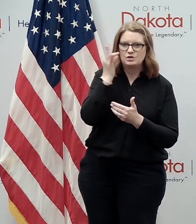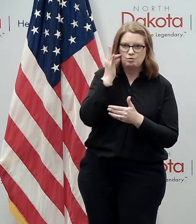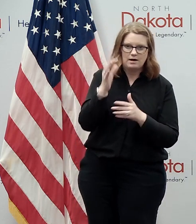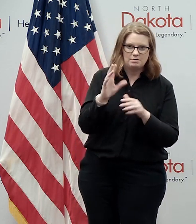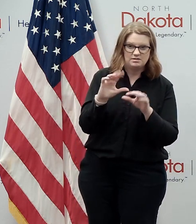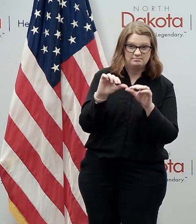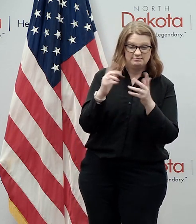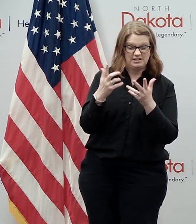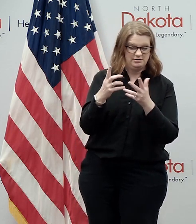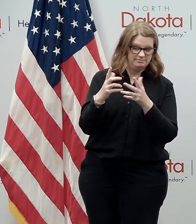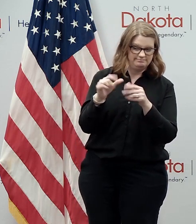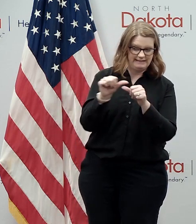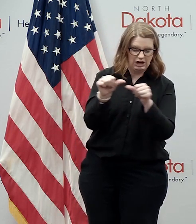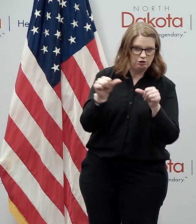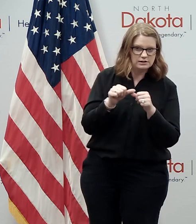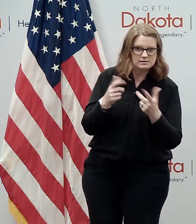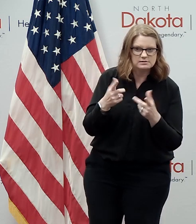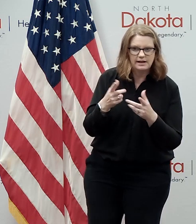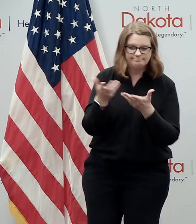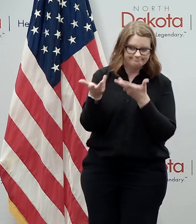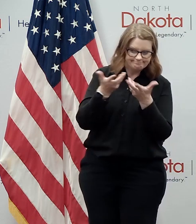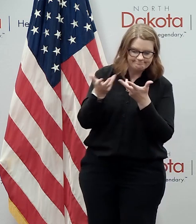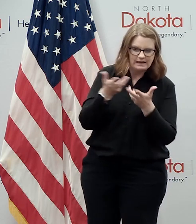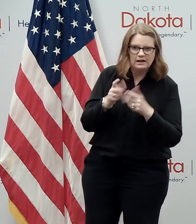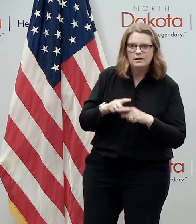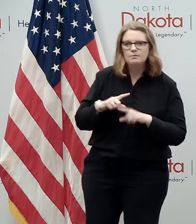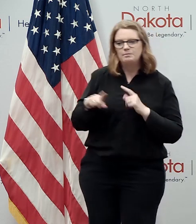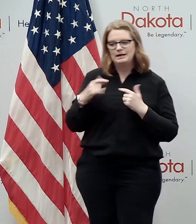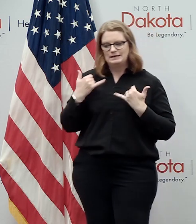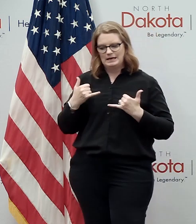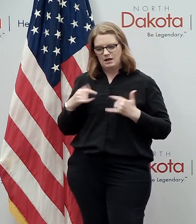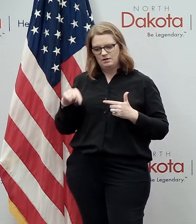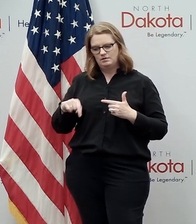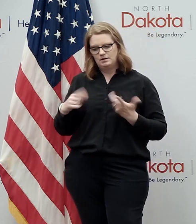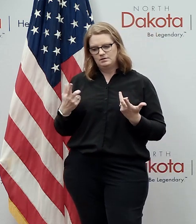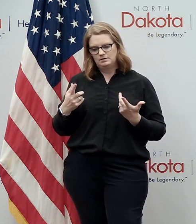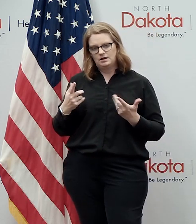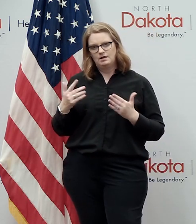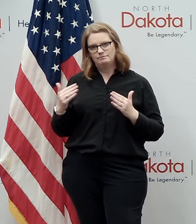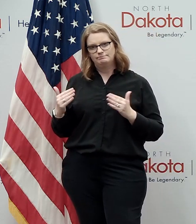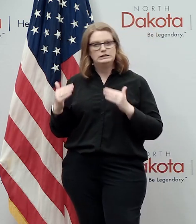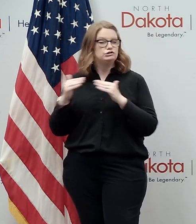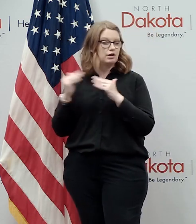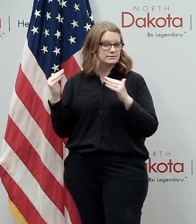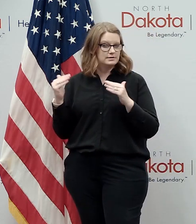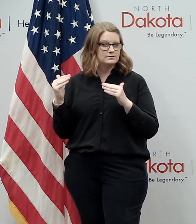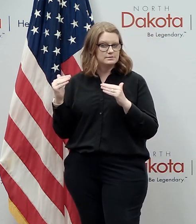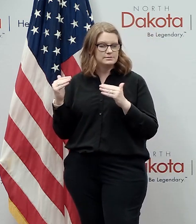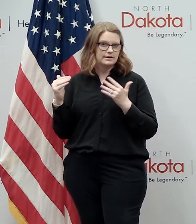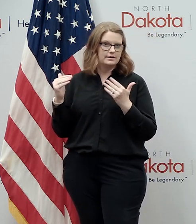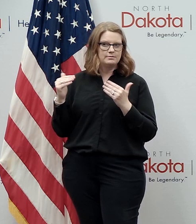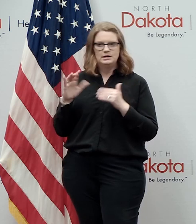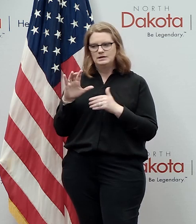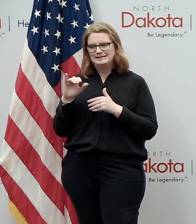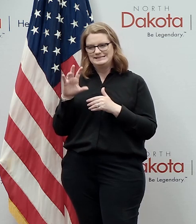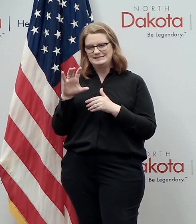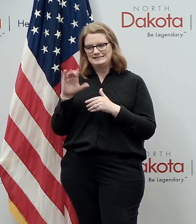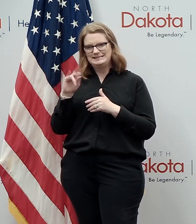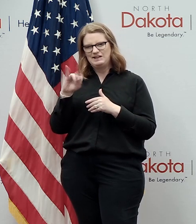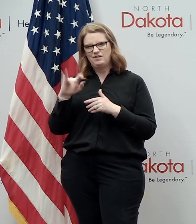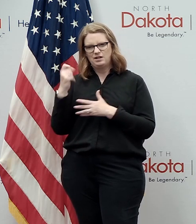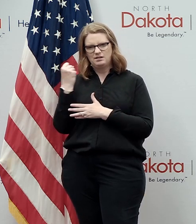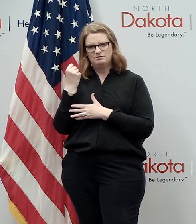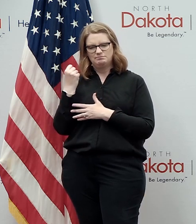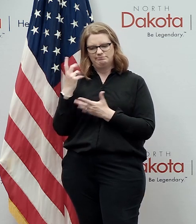got an opportunity uh in terms of uh what i'll call uh you know justice if you will uh you know the civil unrest the